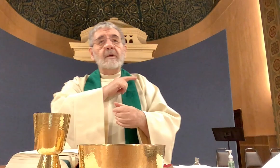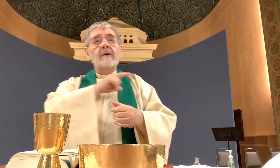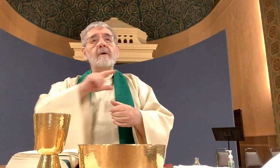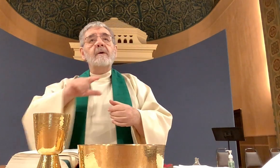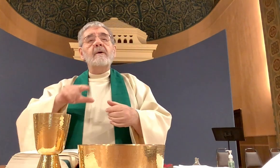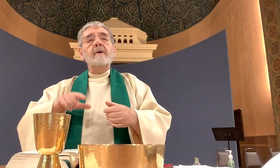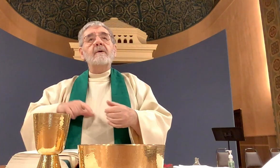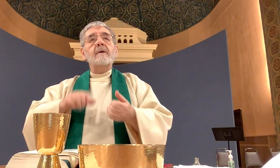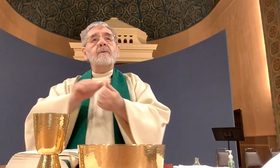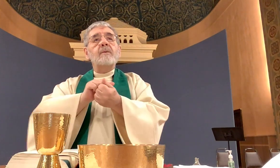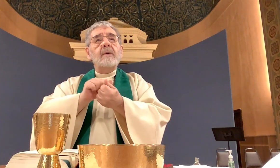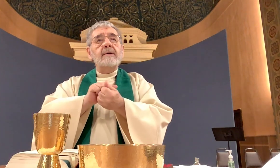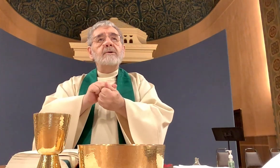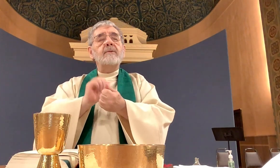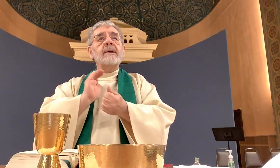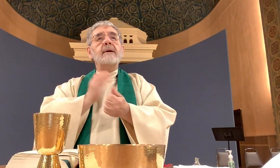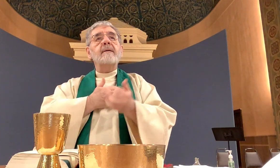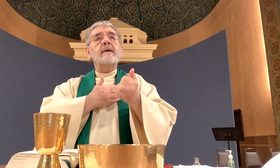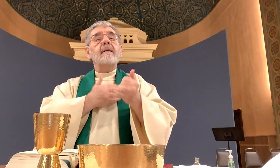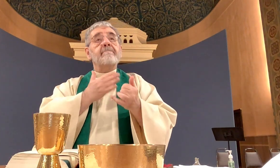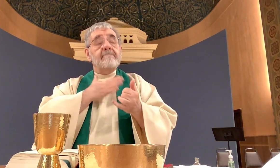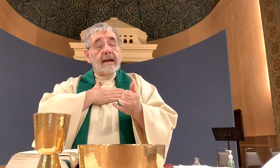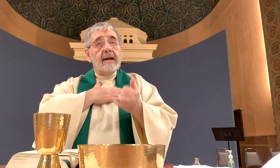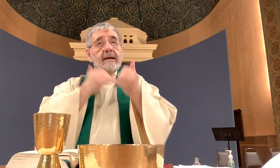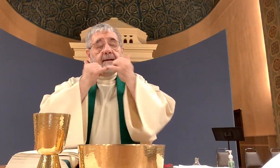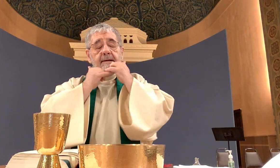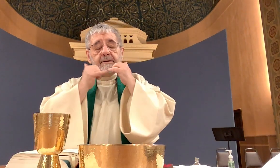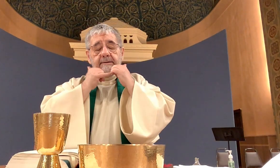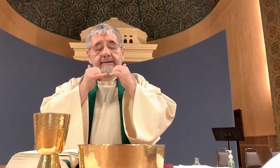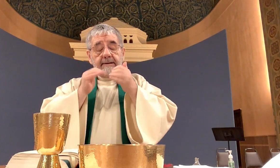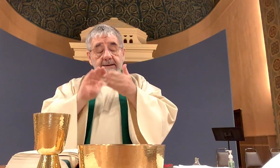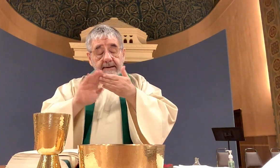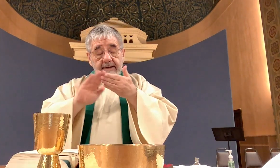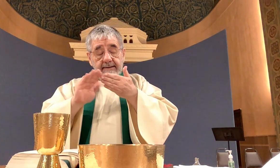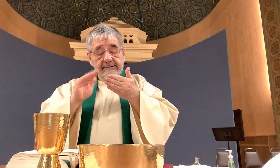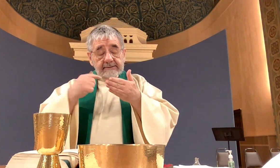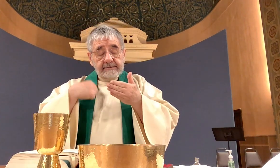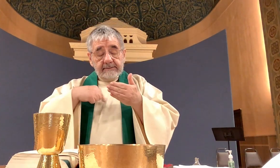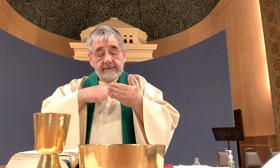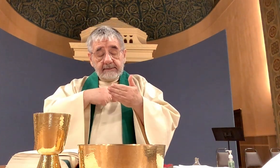Lord wipe away our mistakes and forgive us our sins